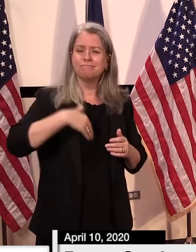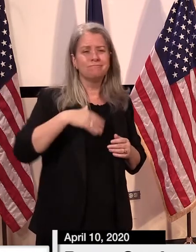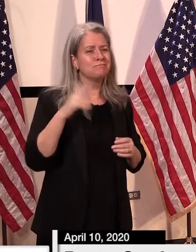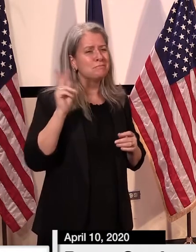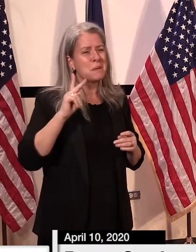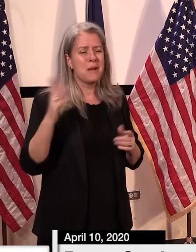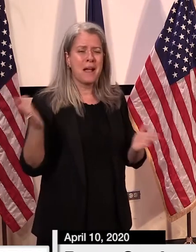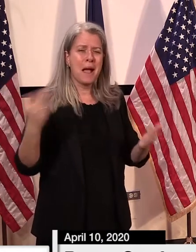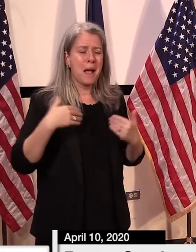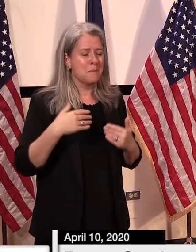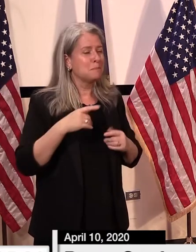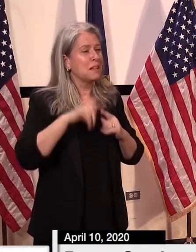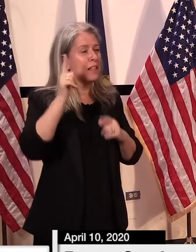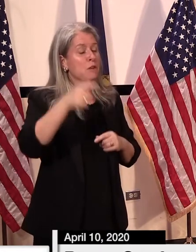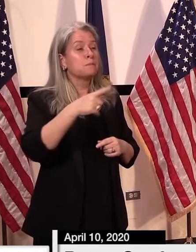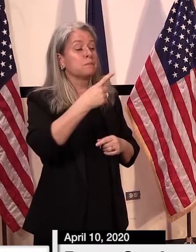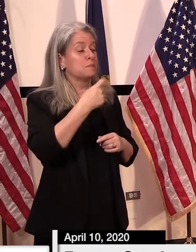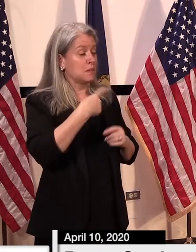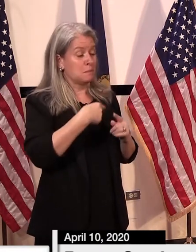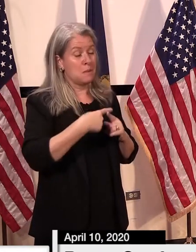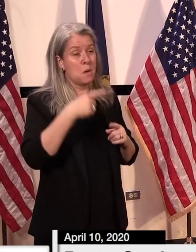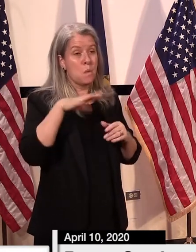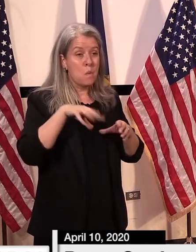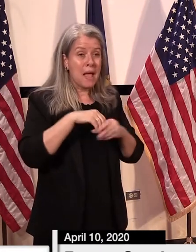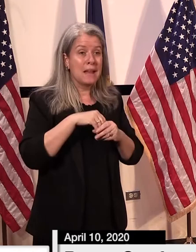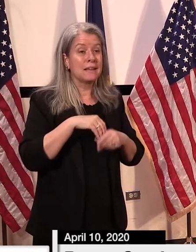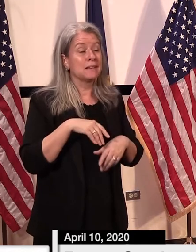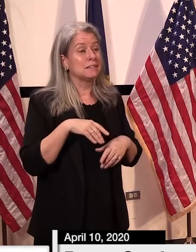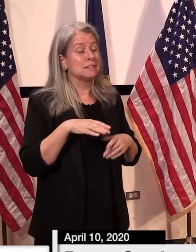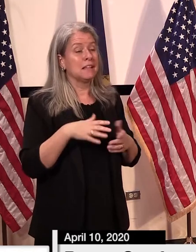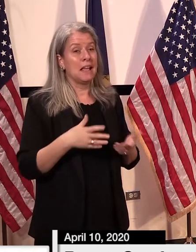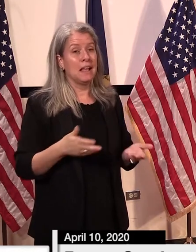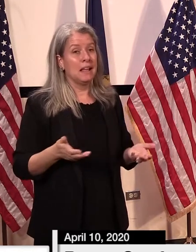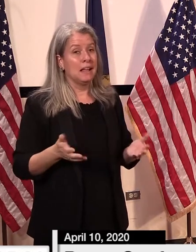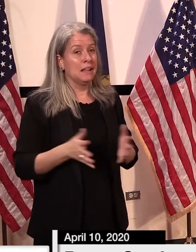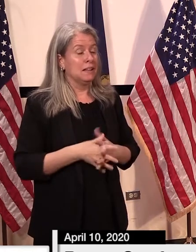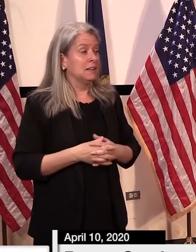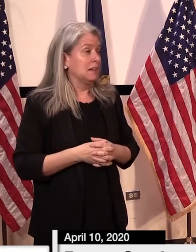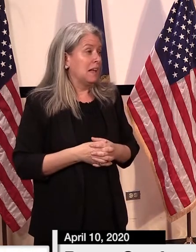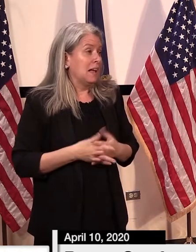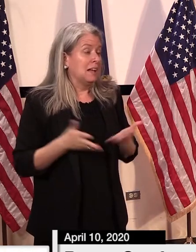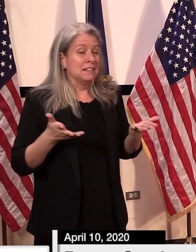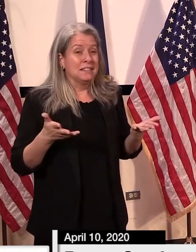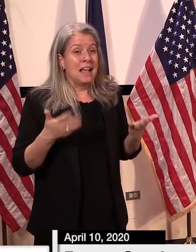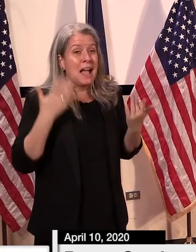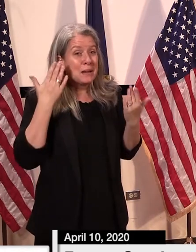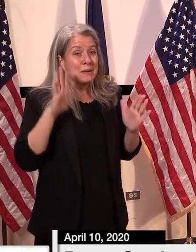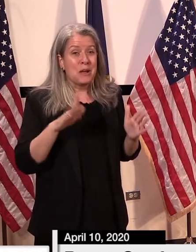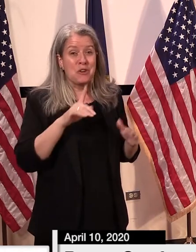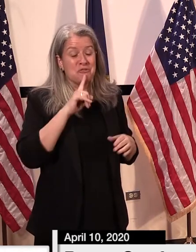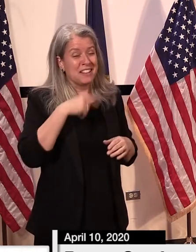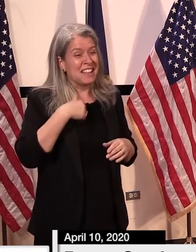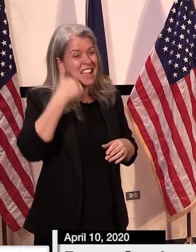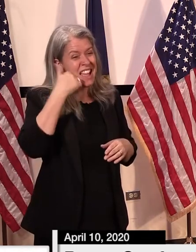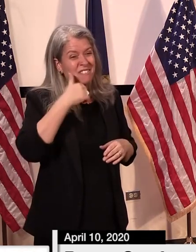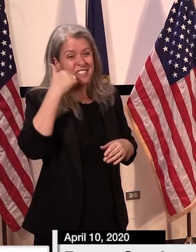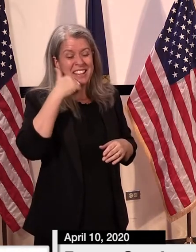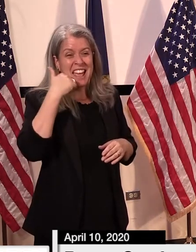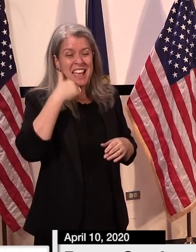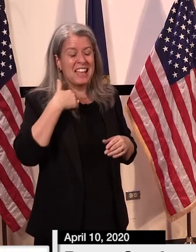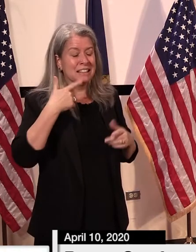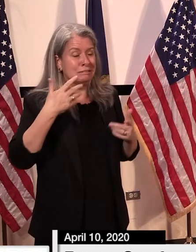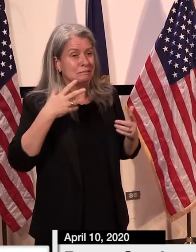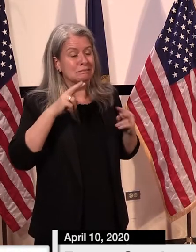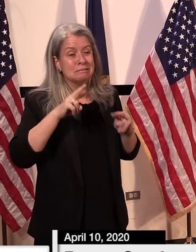in terms of the weddings and so forth i just don't have the answer it's just a day-to-day week-to-week